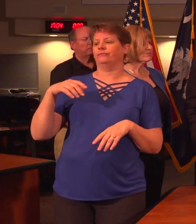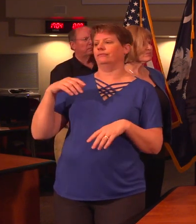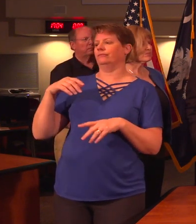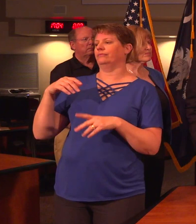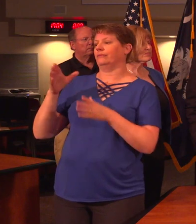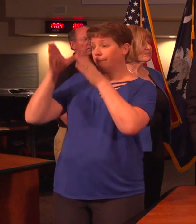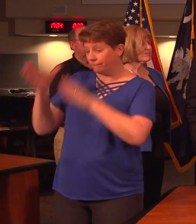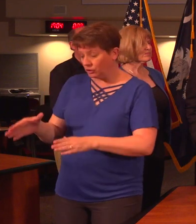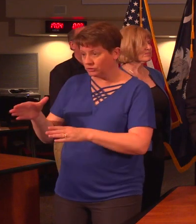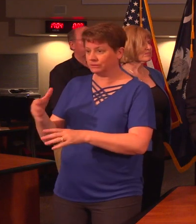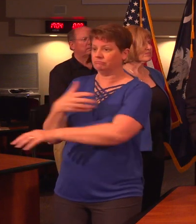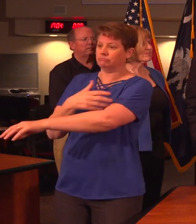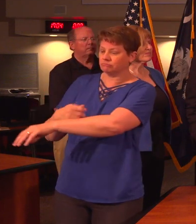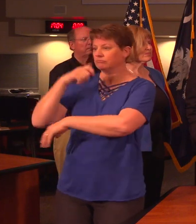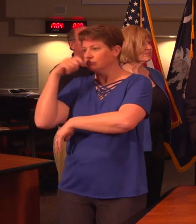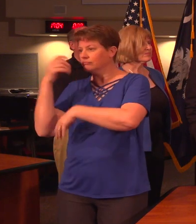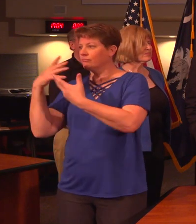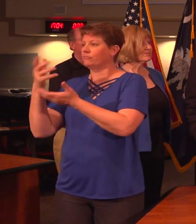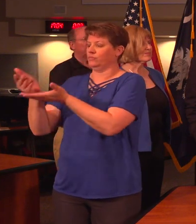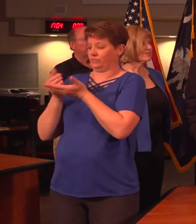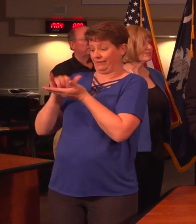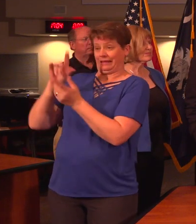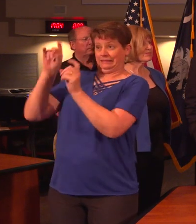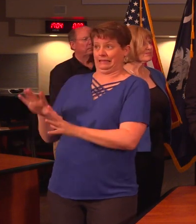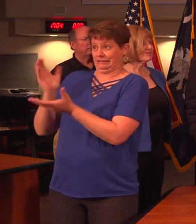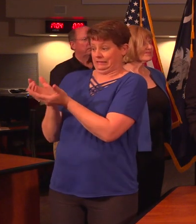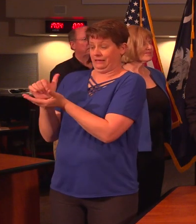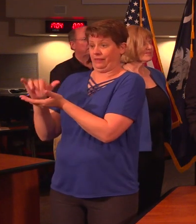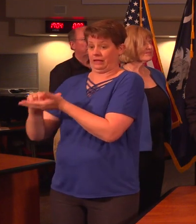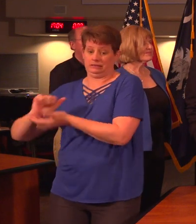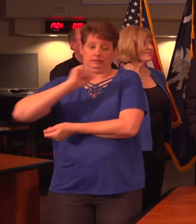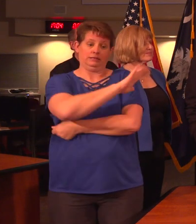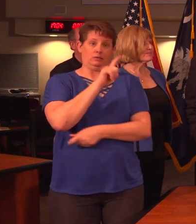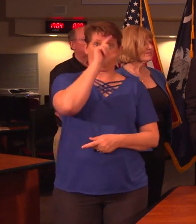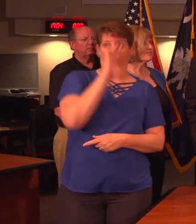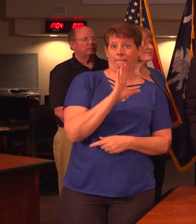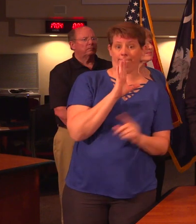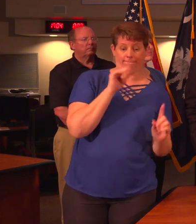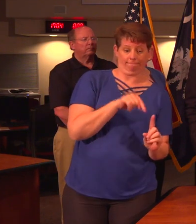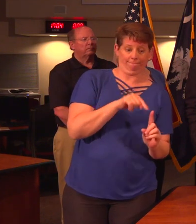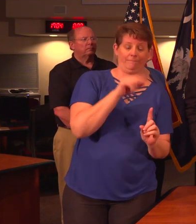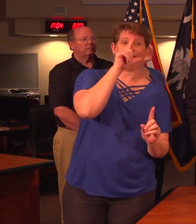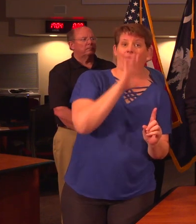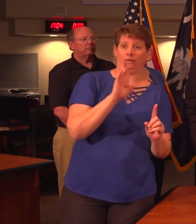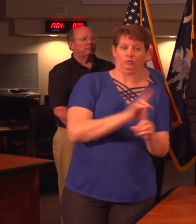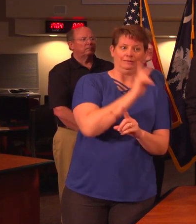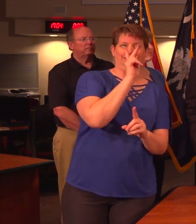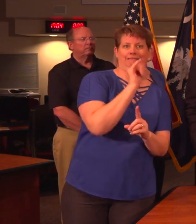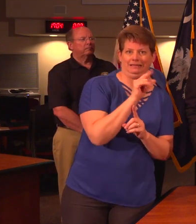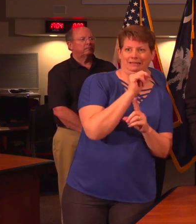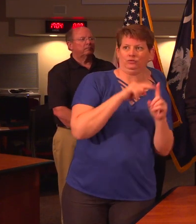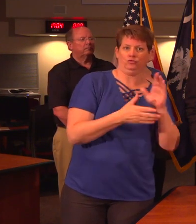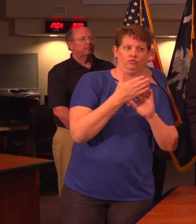from a patient and that we consider that a test that sample is submitted to a lab and they use a kit to run